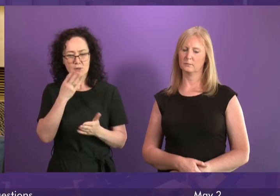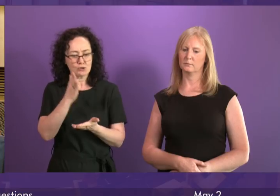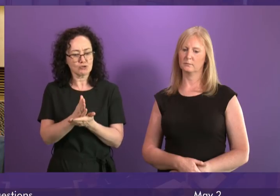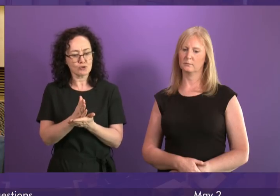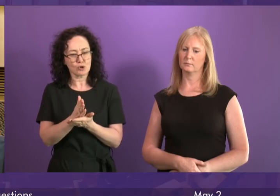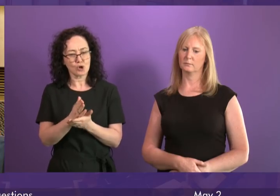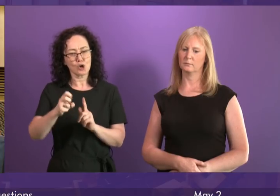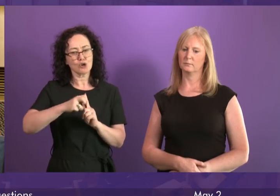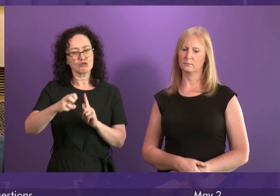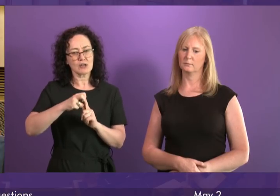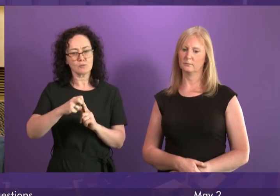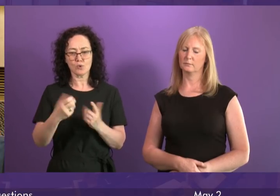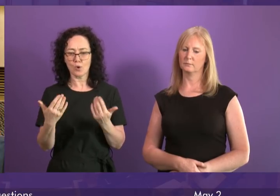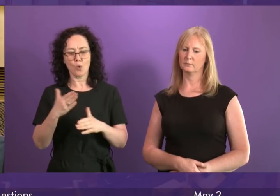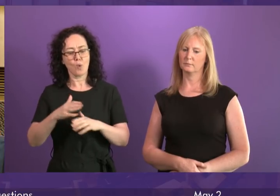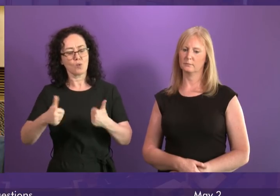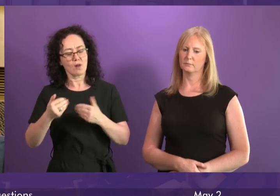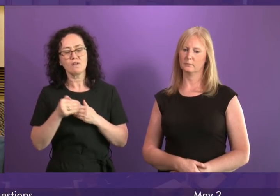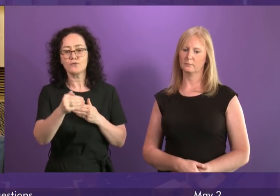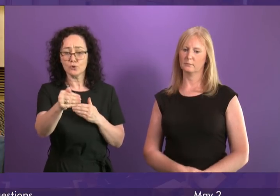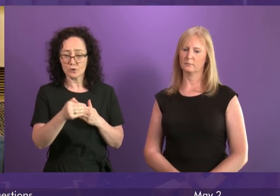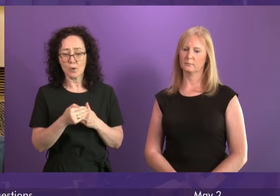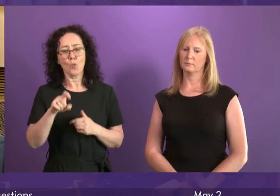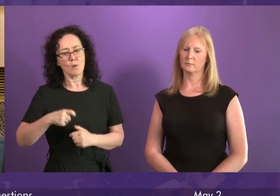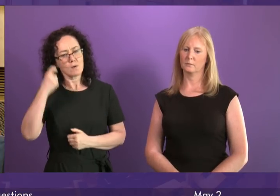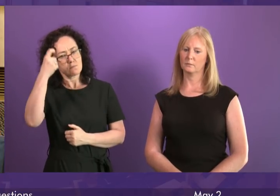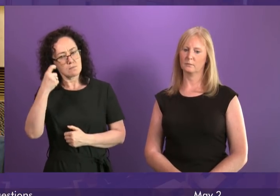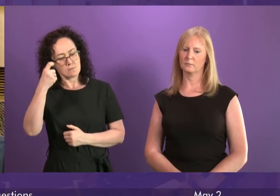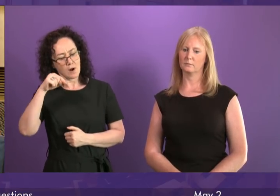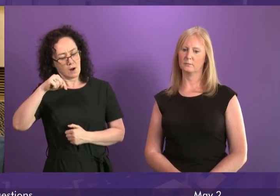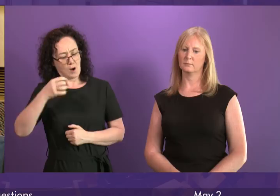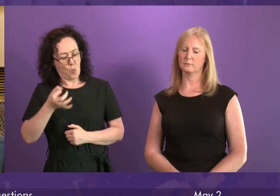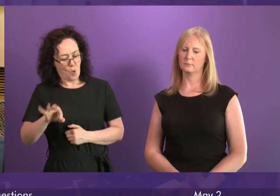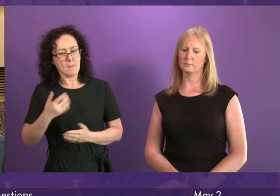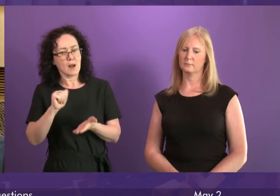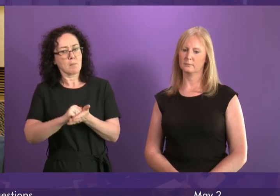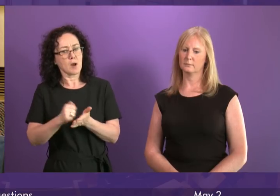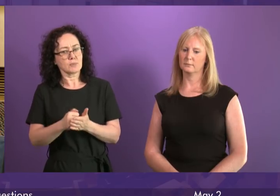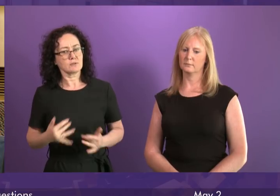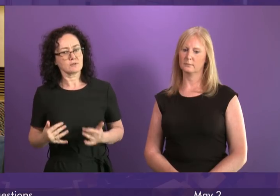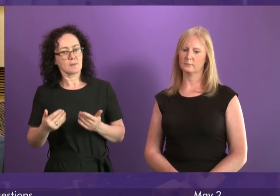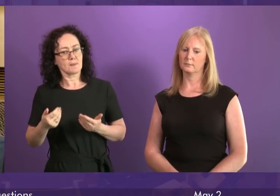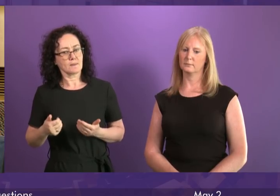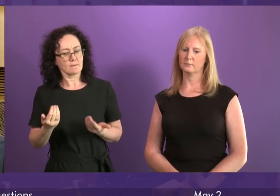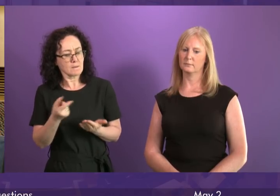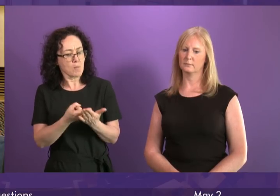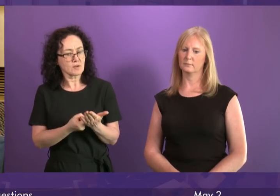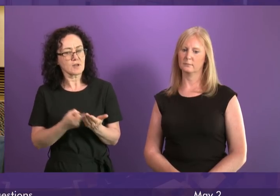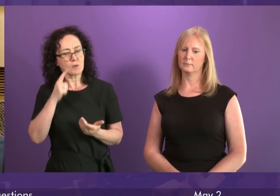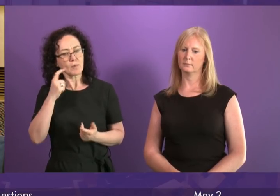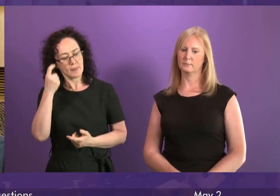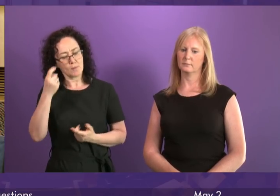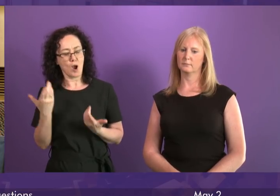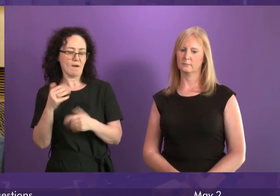ministers on future investments we will consider the Commission's recommendations as part of this appraisal allowing us to balance the needs of communities around the country